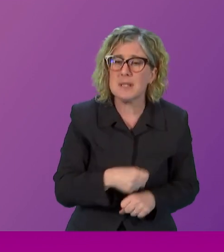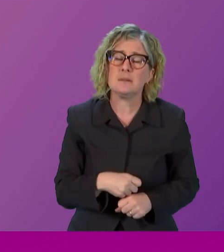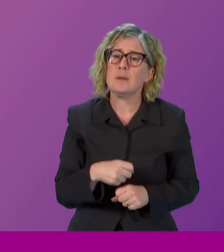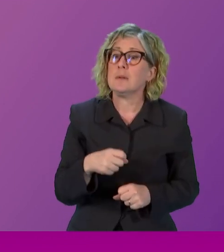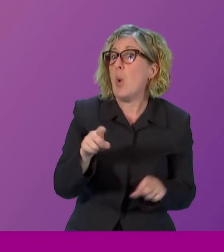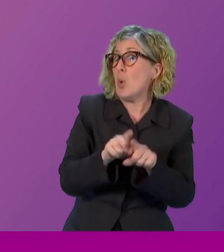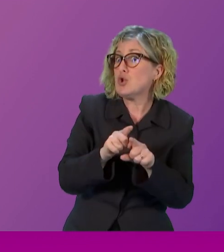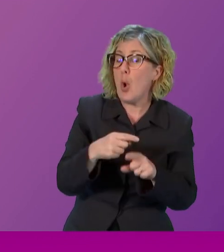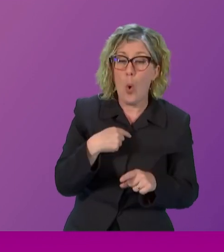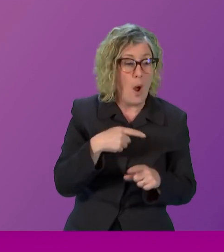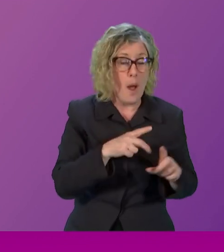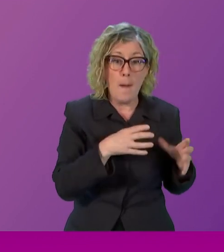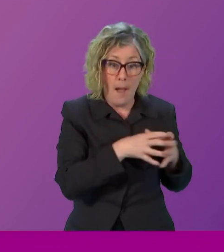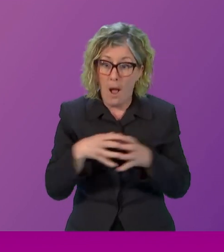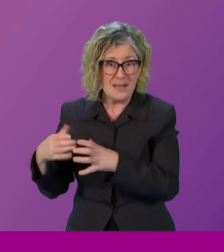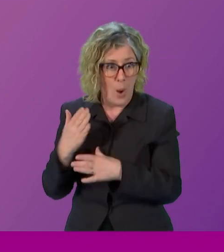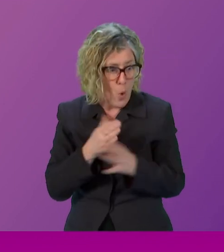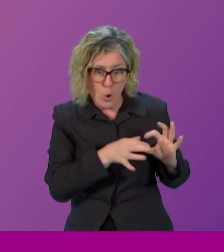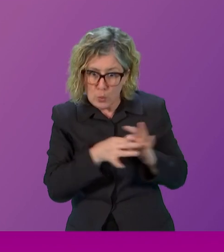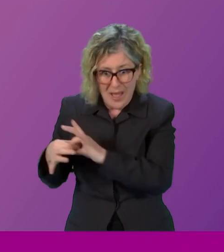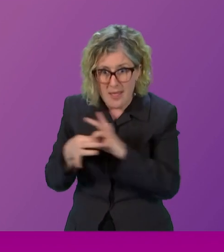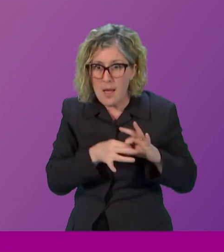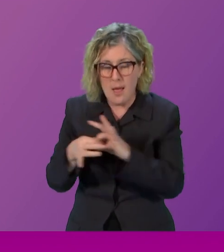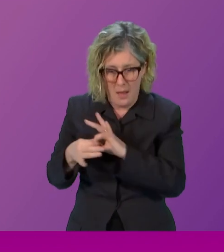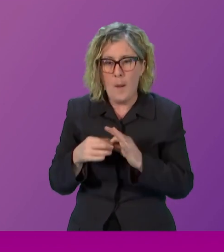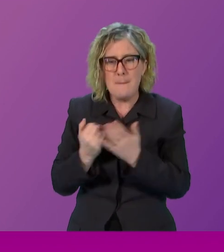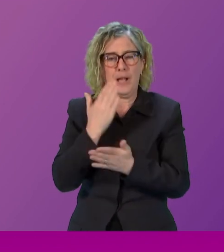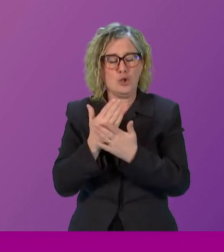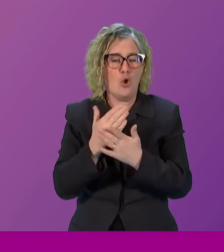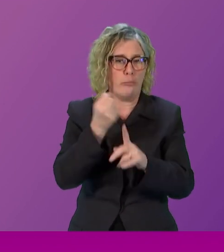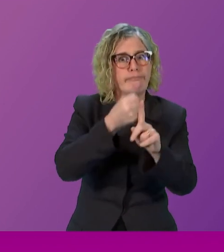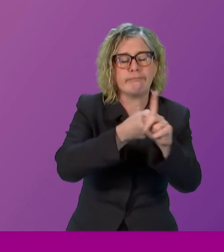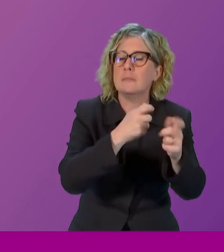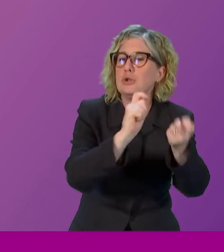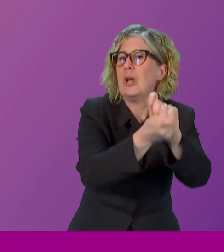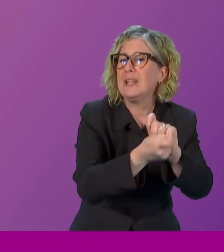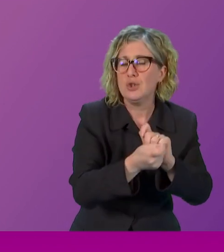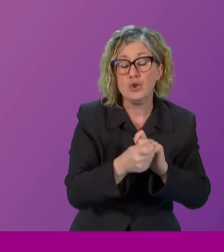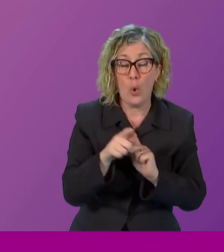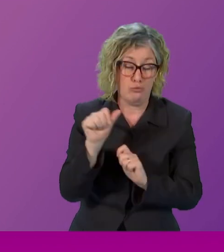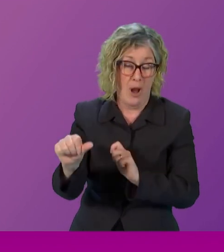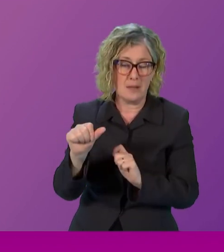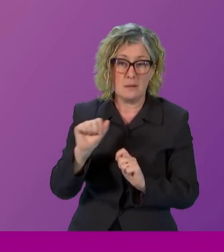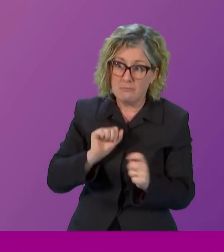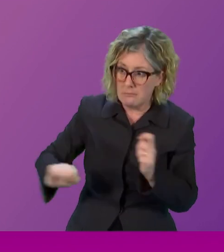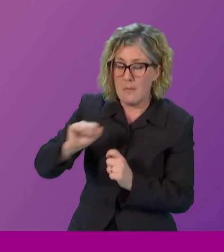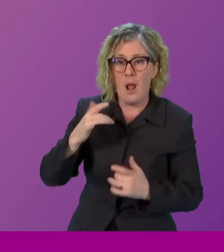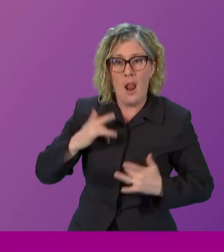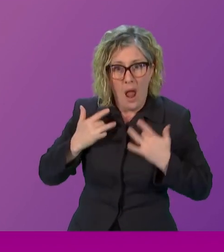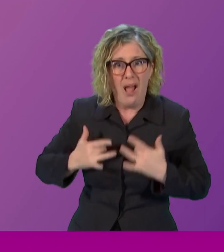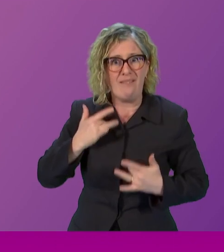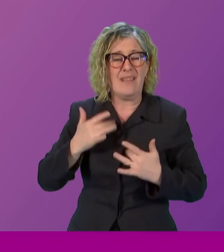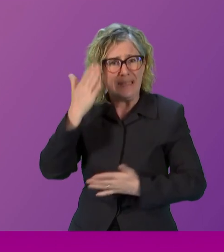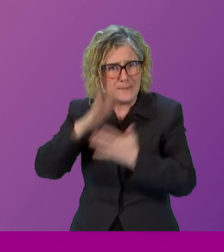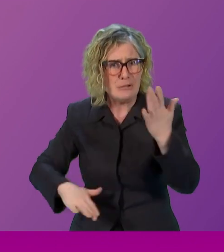make sure that these changes happen. So lived experience is so, so important. And what we need is for every single one of you to either write